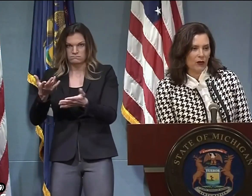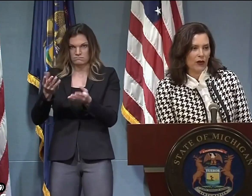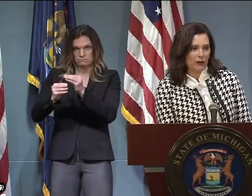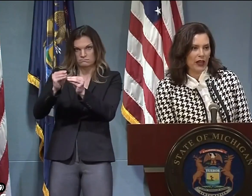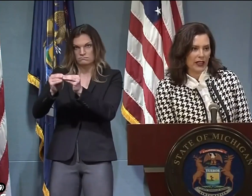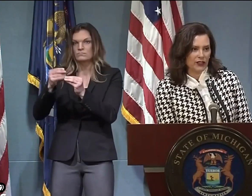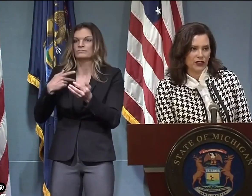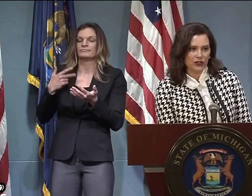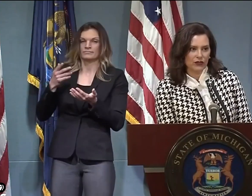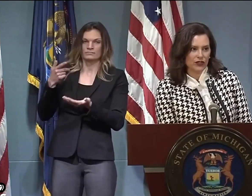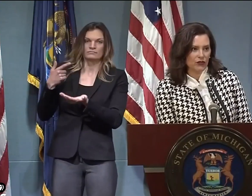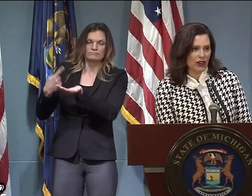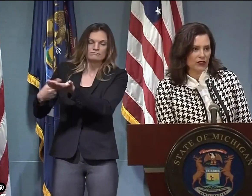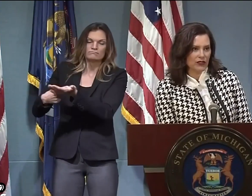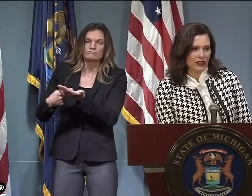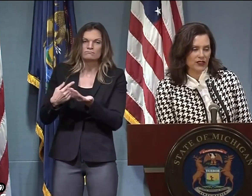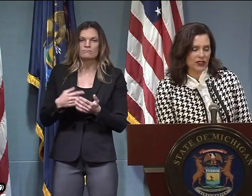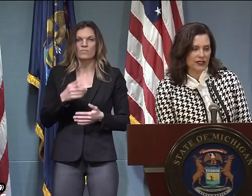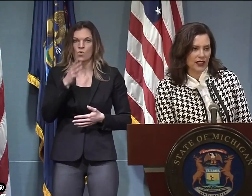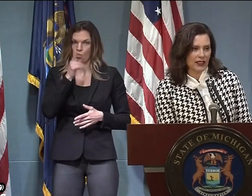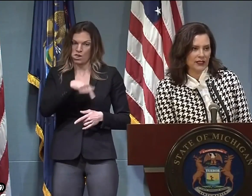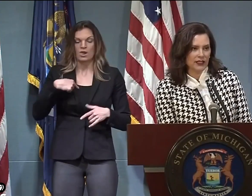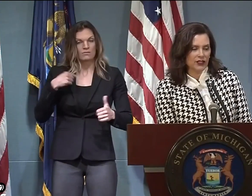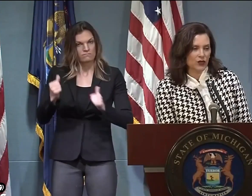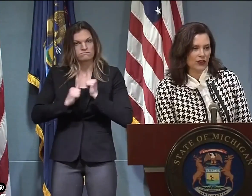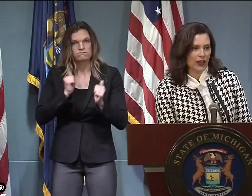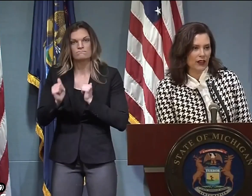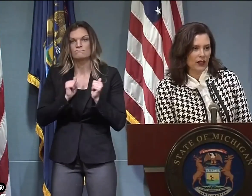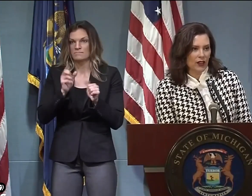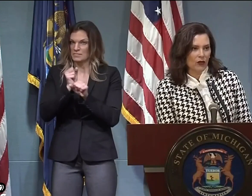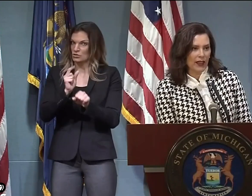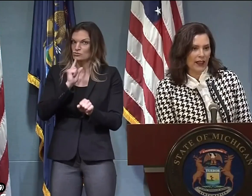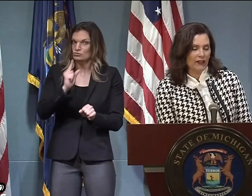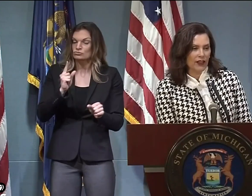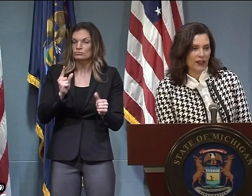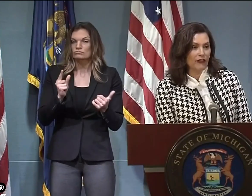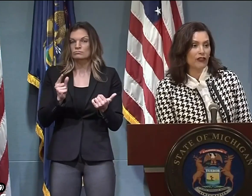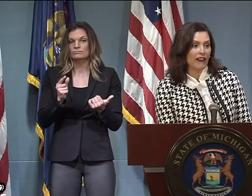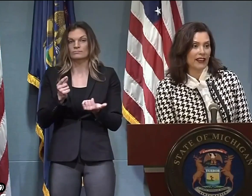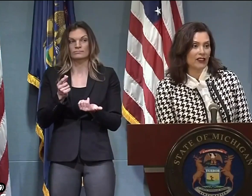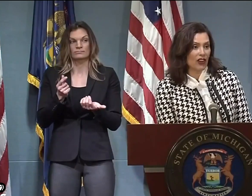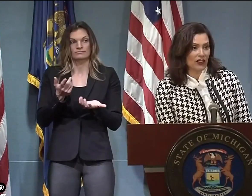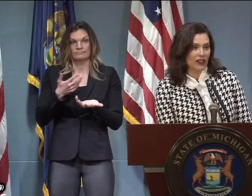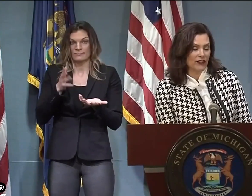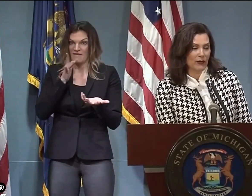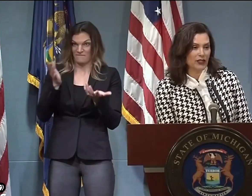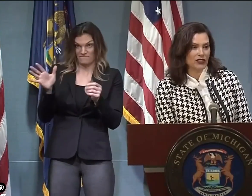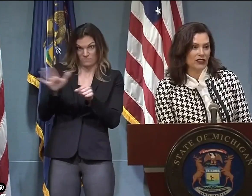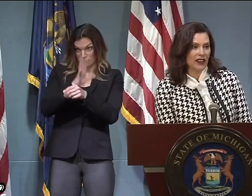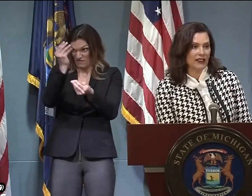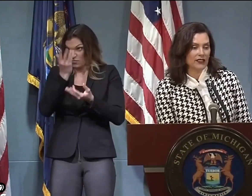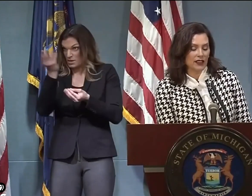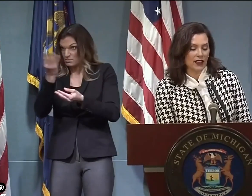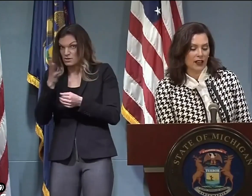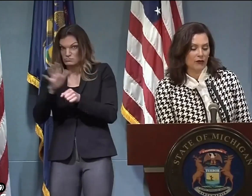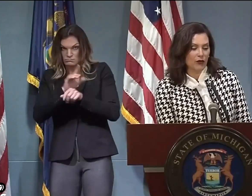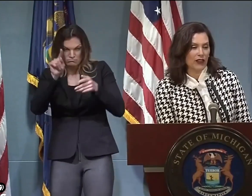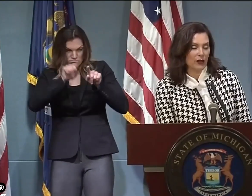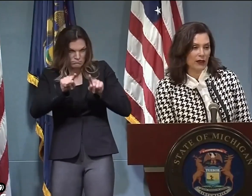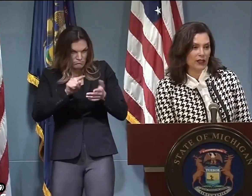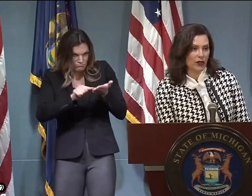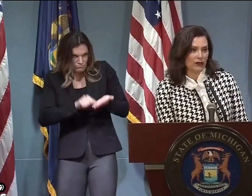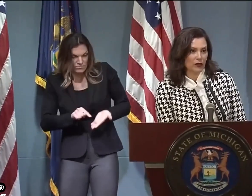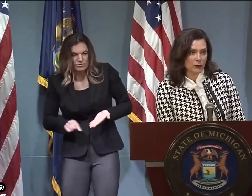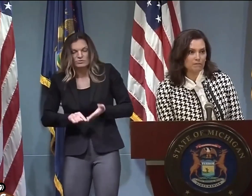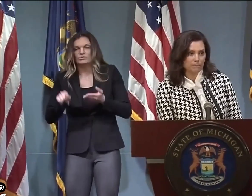in conjunction as well. And so we plan to do our due diligence and ensure that we have a full vetting of